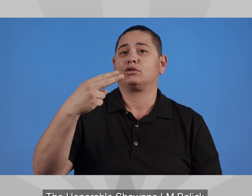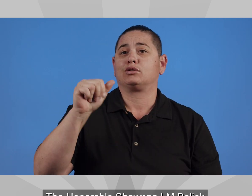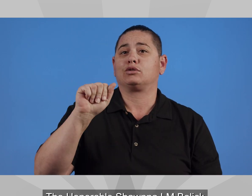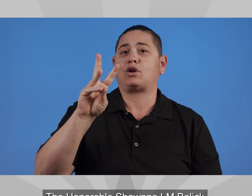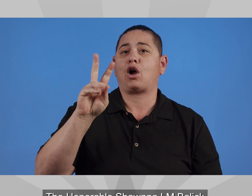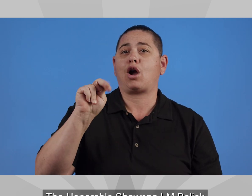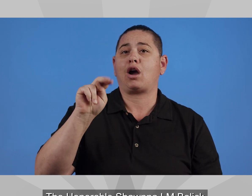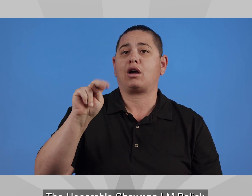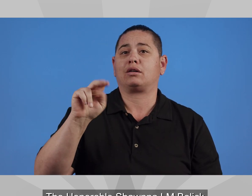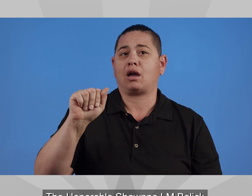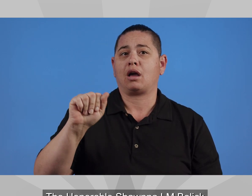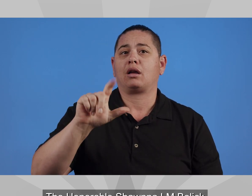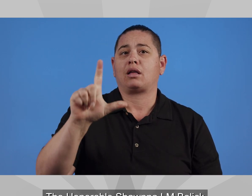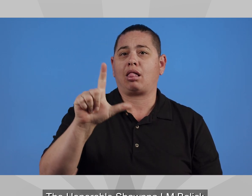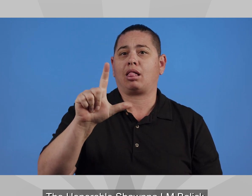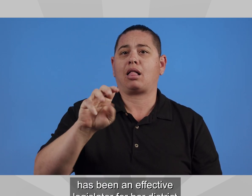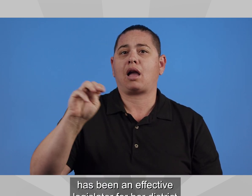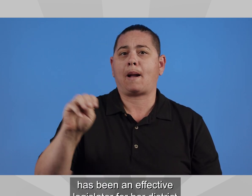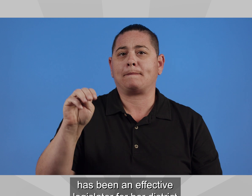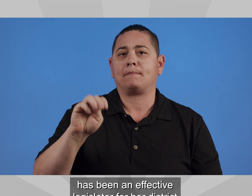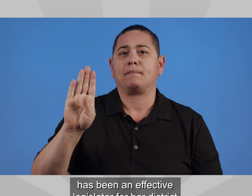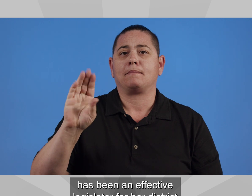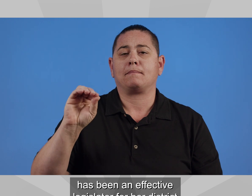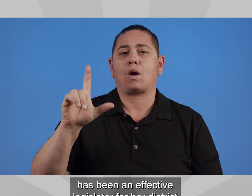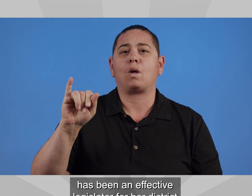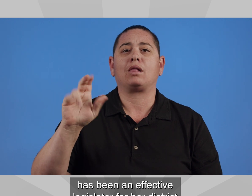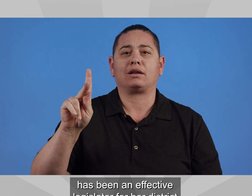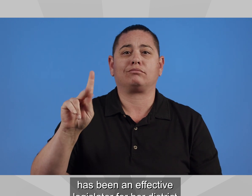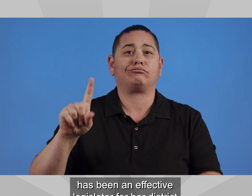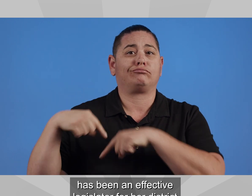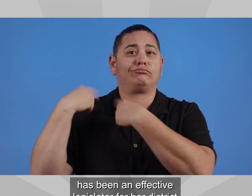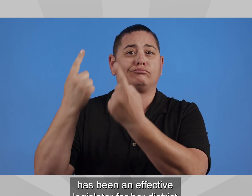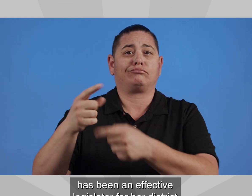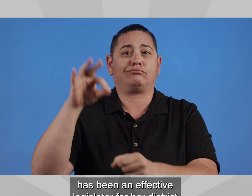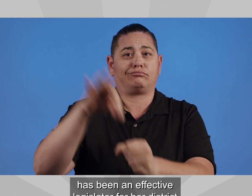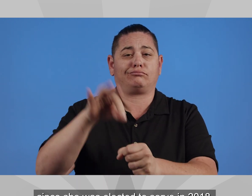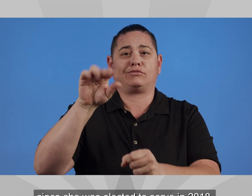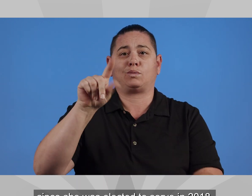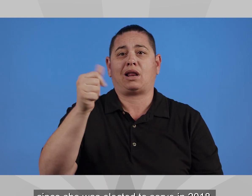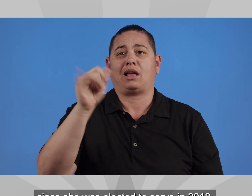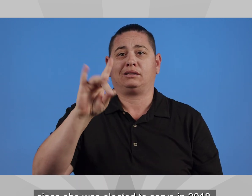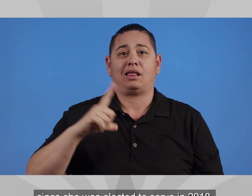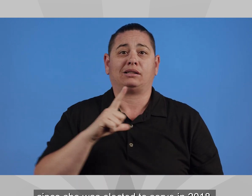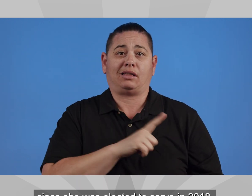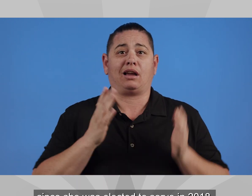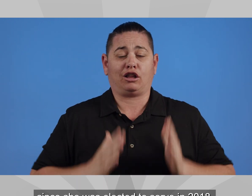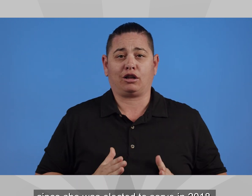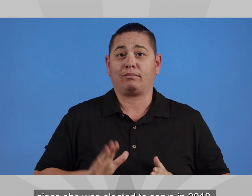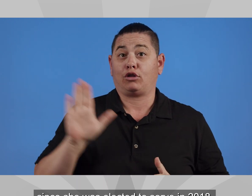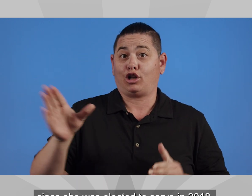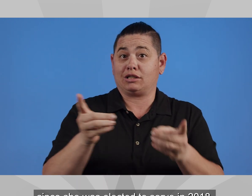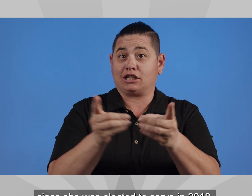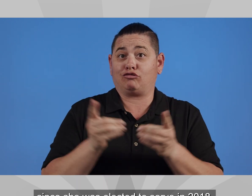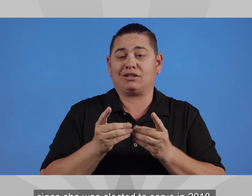The Honorable Shauna L.M. Bullock has been an effective legislator for her district since she was elected to serve